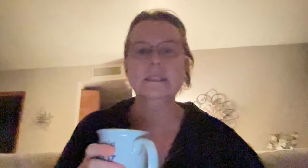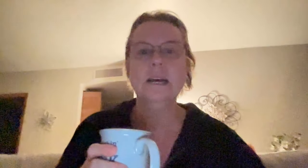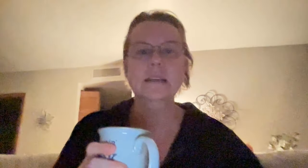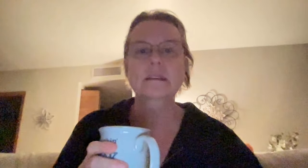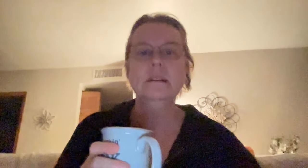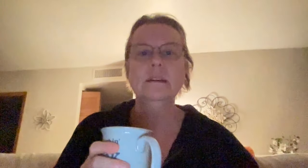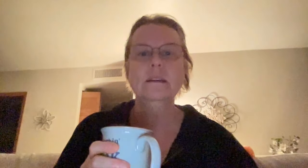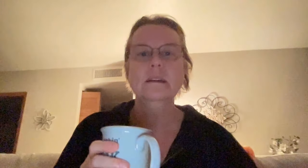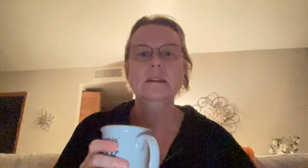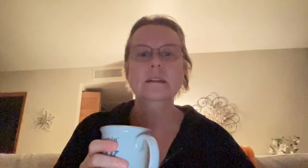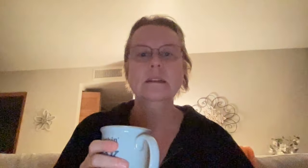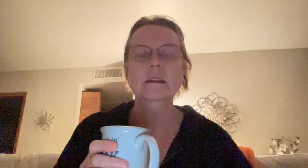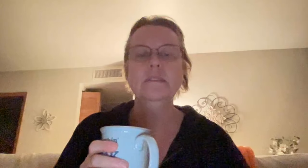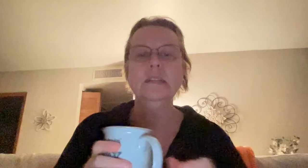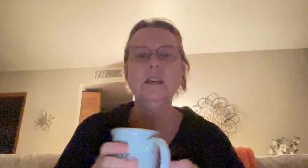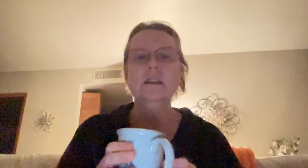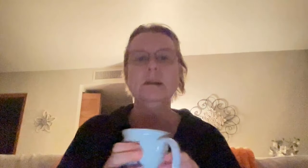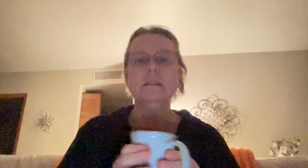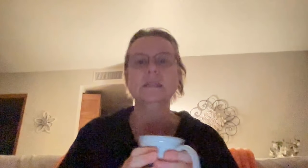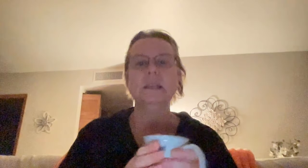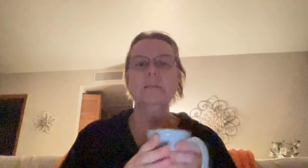decide, oh, I feel like talking about this today.